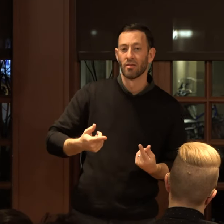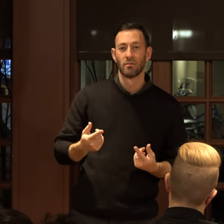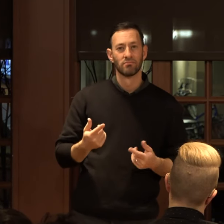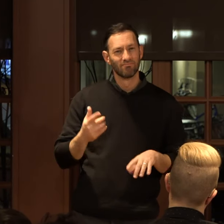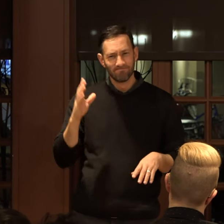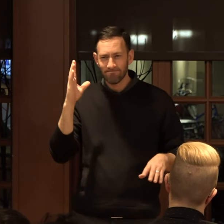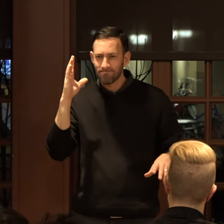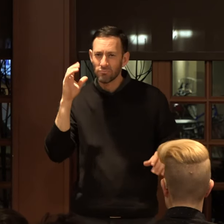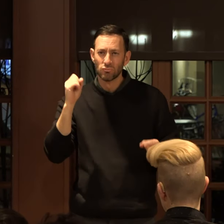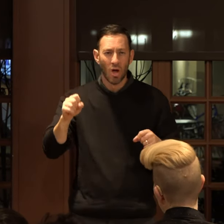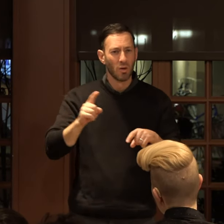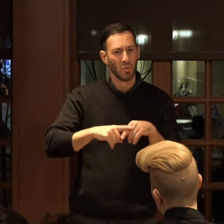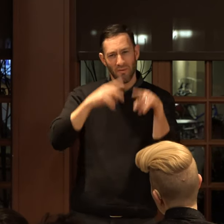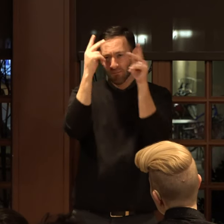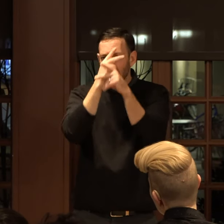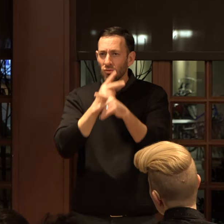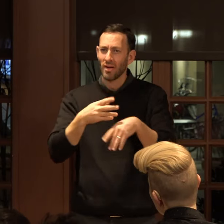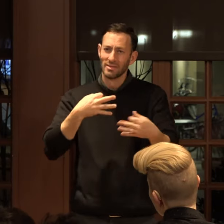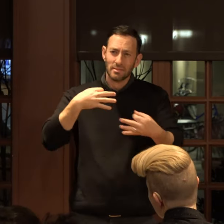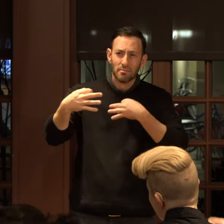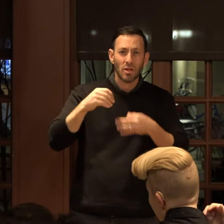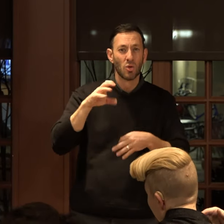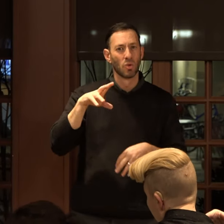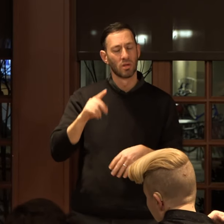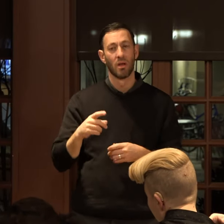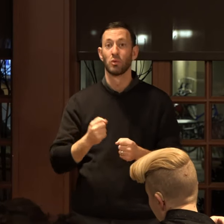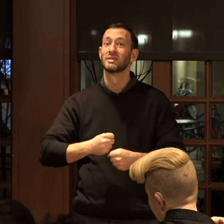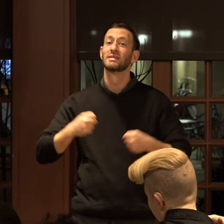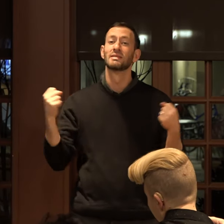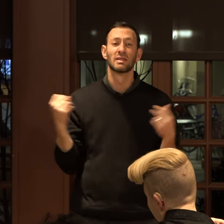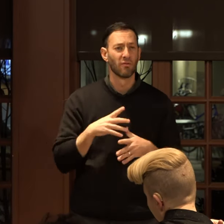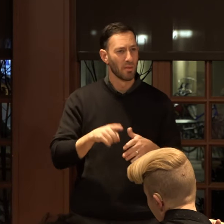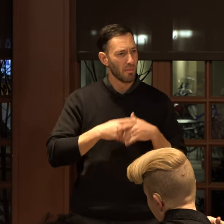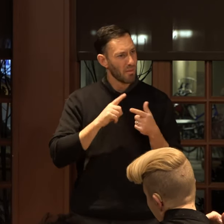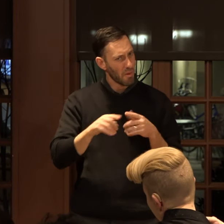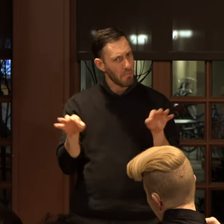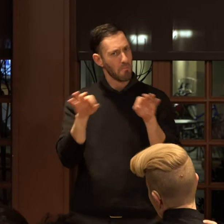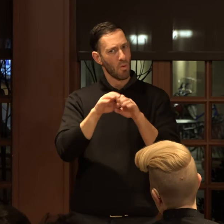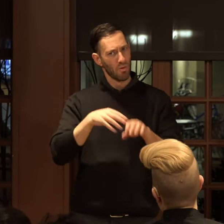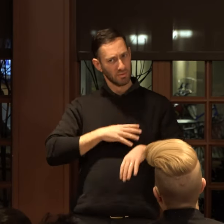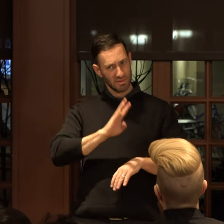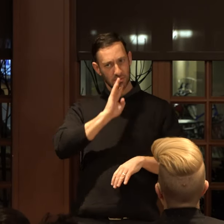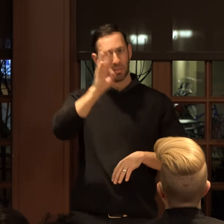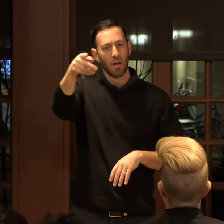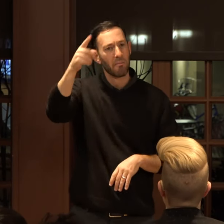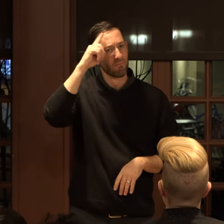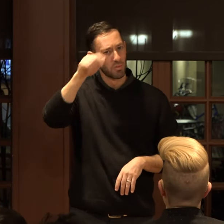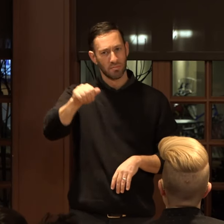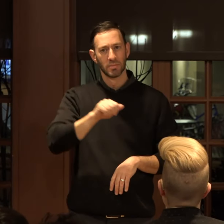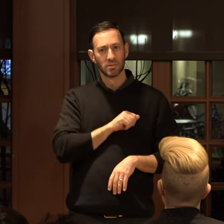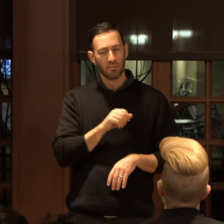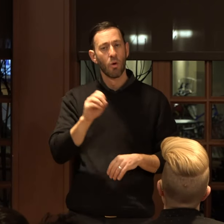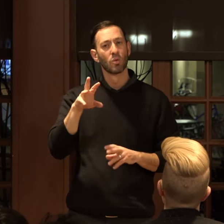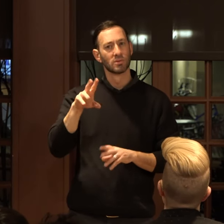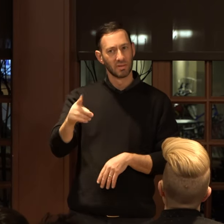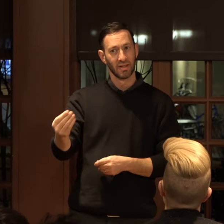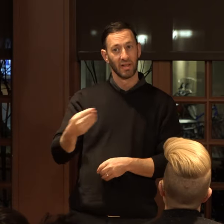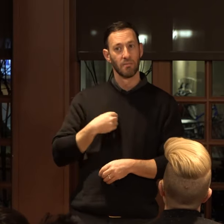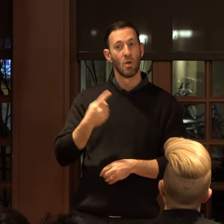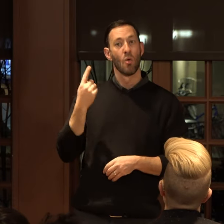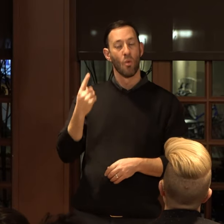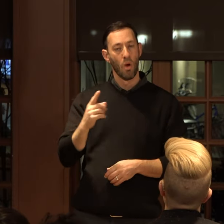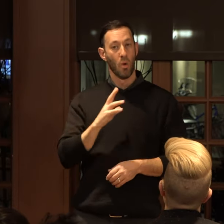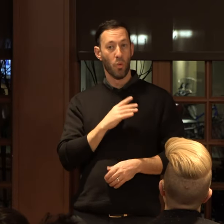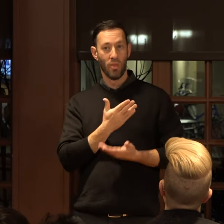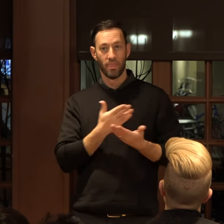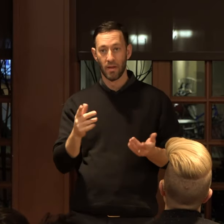Navigating the explanations of my OCD was terrifying in the beginning, but it taught me to speak for myself. In this sense, OCD has afforded me one luxury that